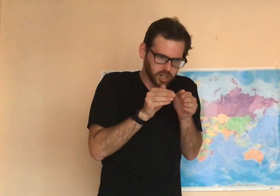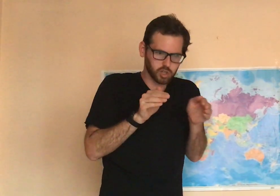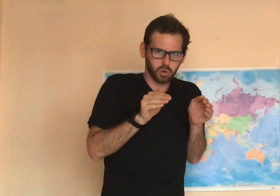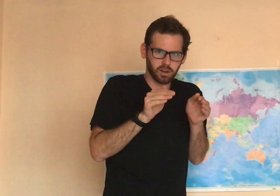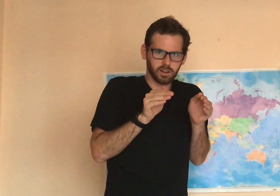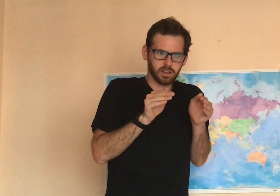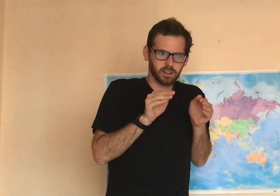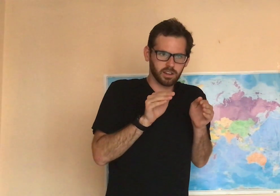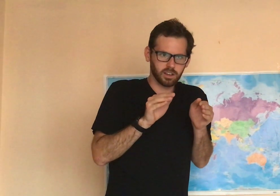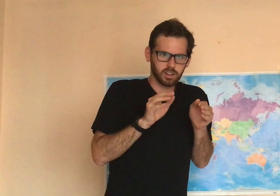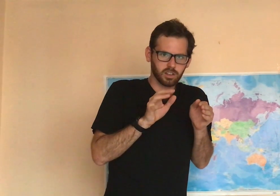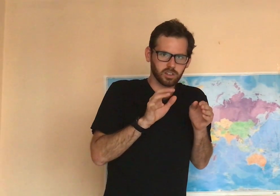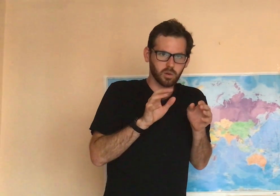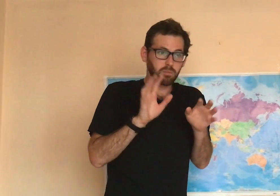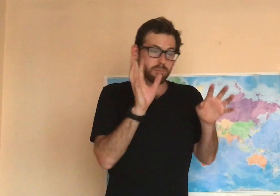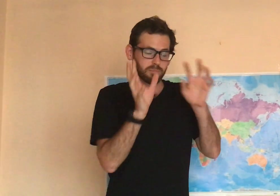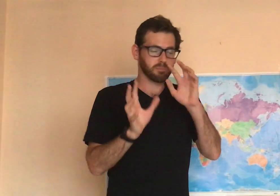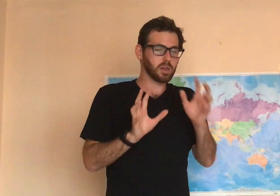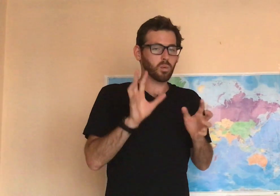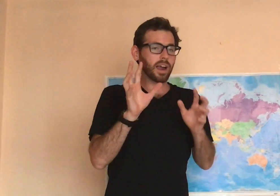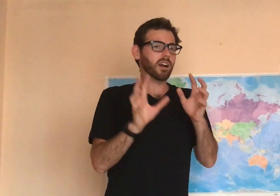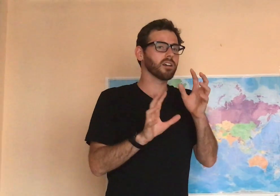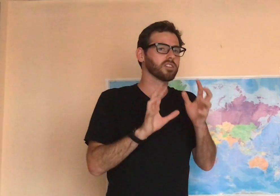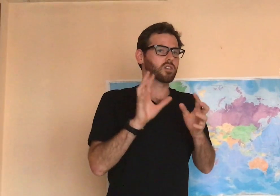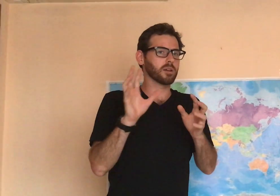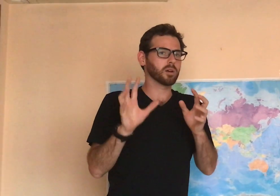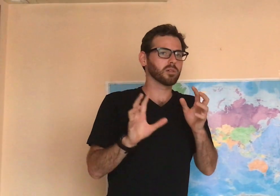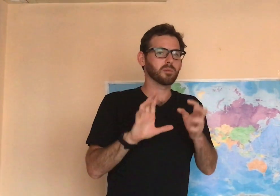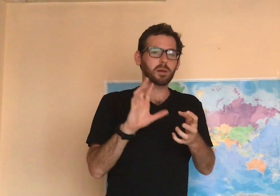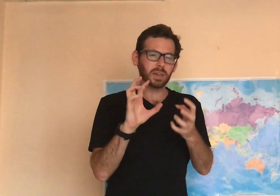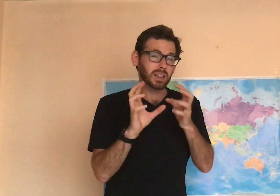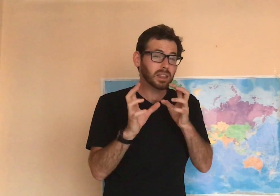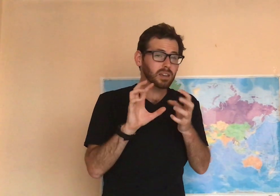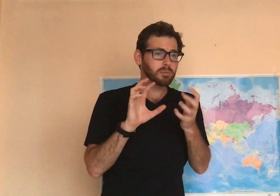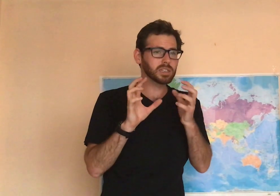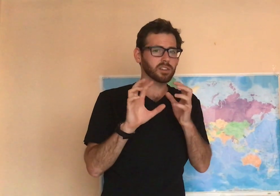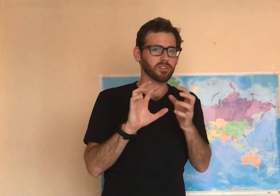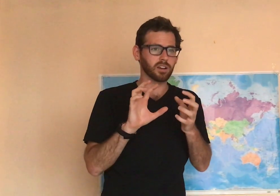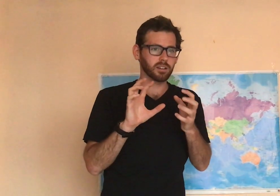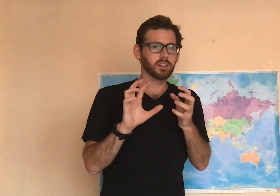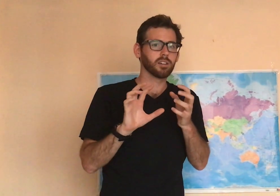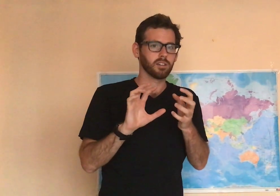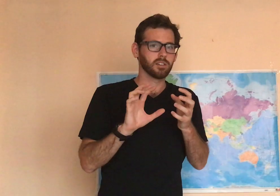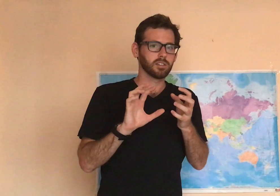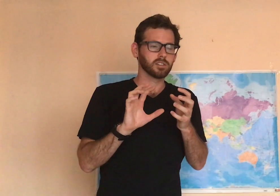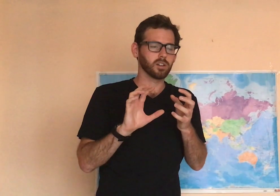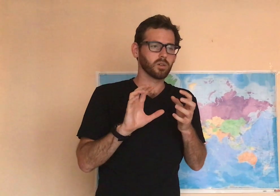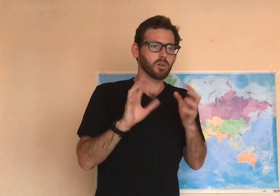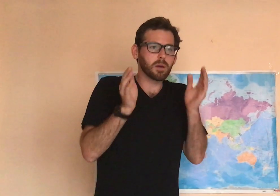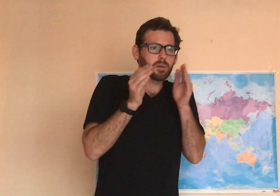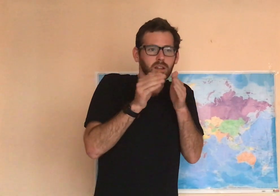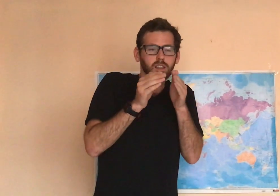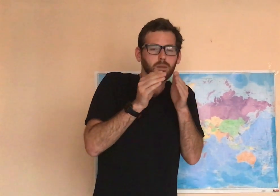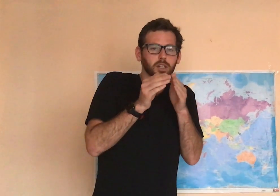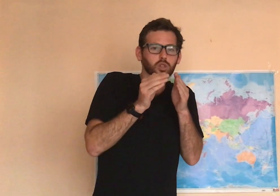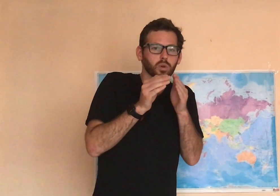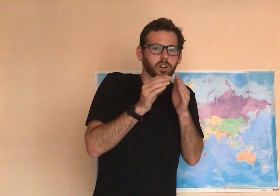very short. So, be aware of the grammar. It might be a little bit different. So, it might be a little bit shorter.